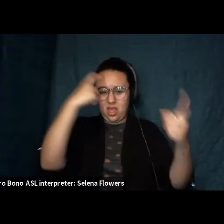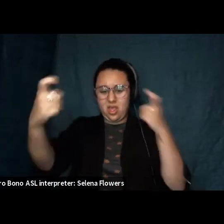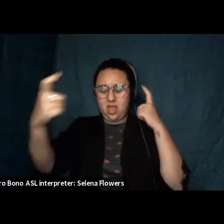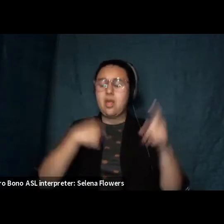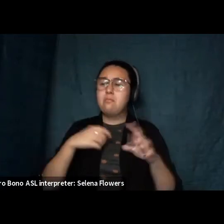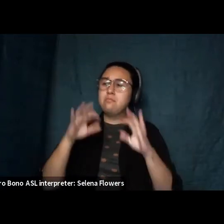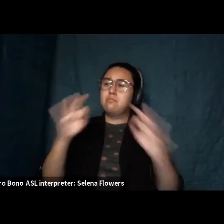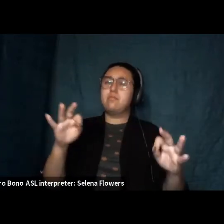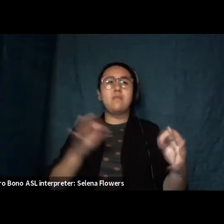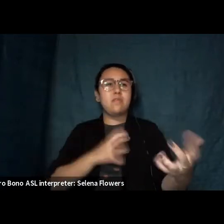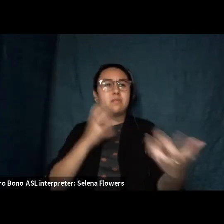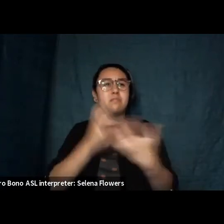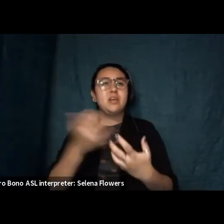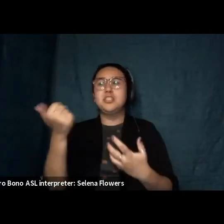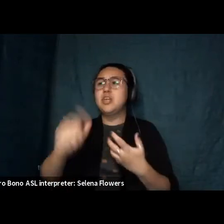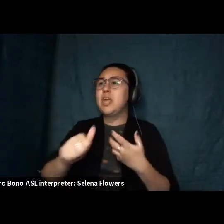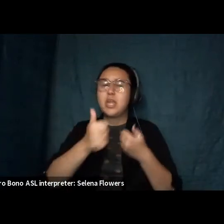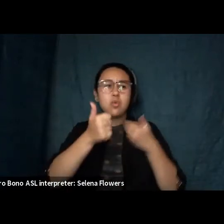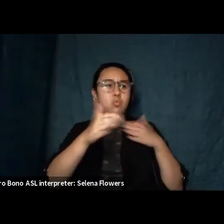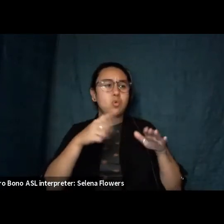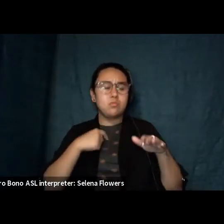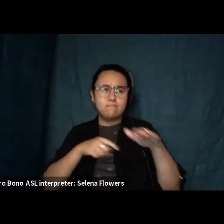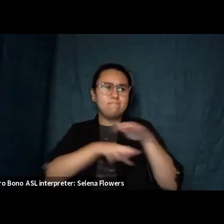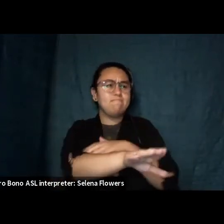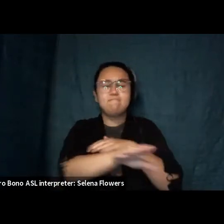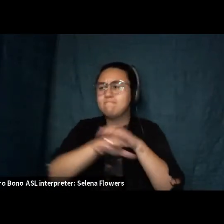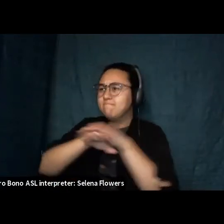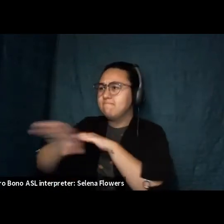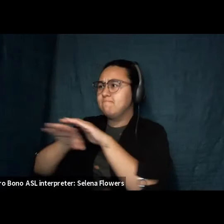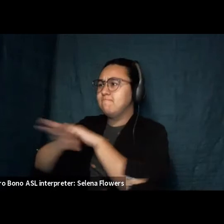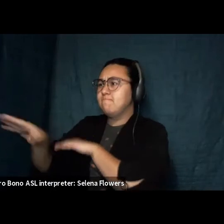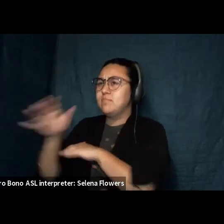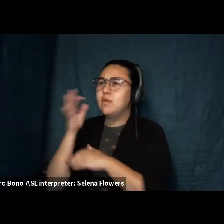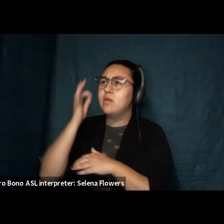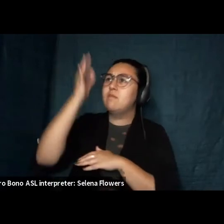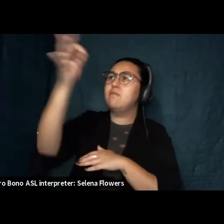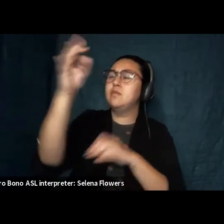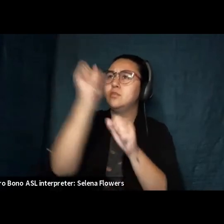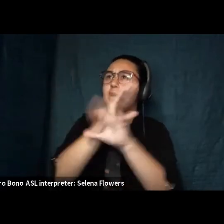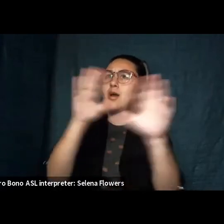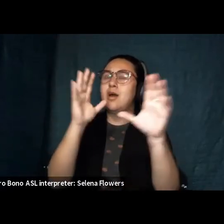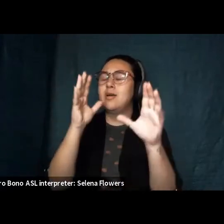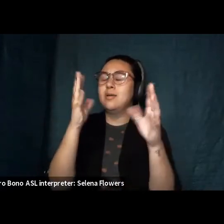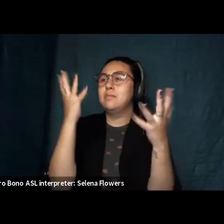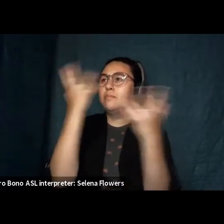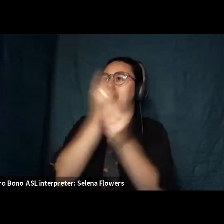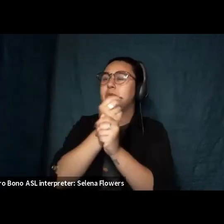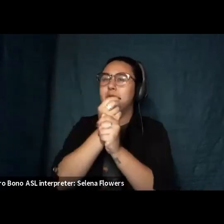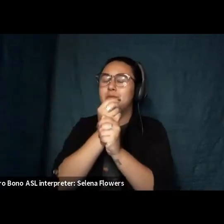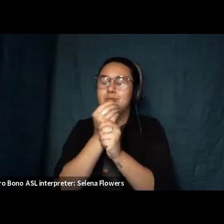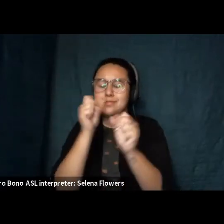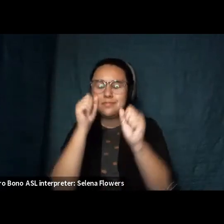any room i could get my fingers into everything in the future looked like malibu palm tree and sun